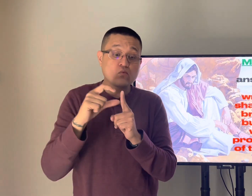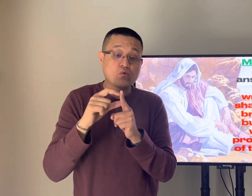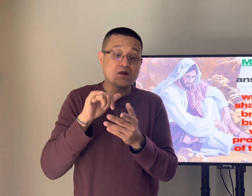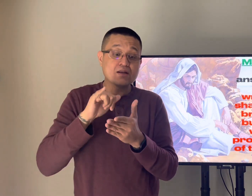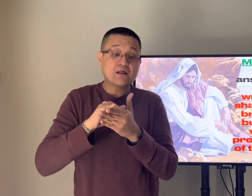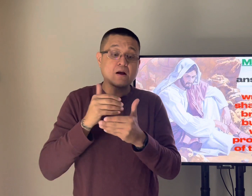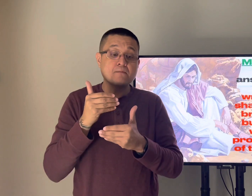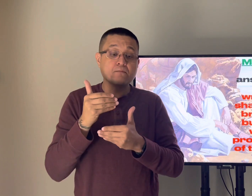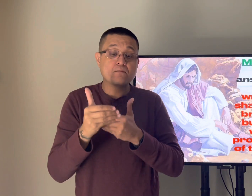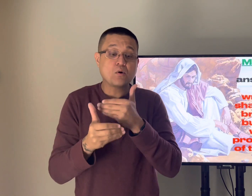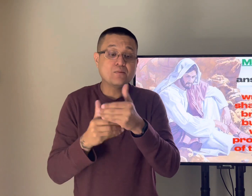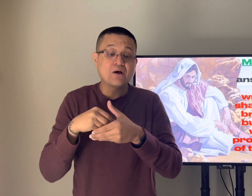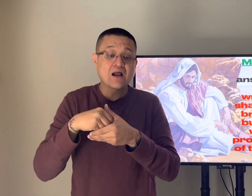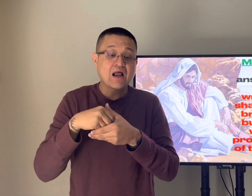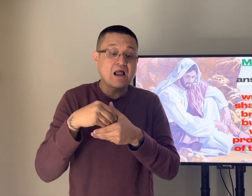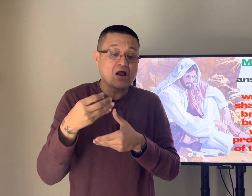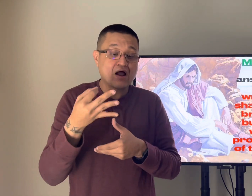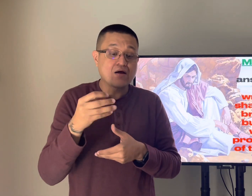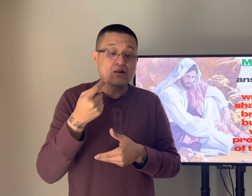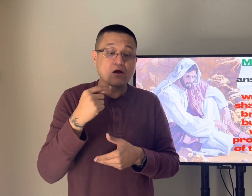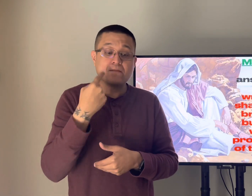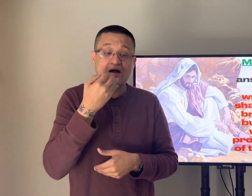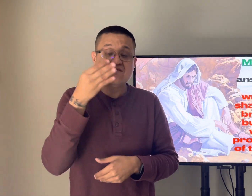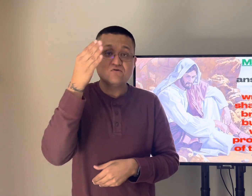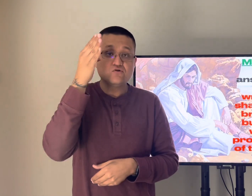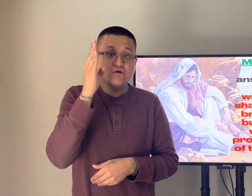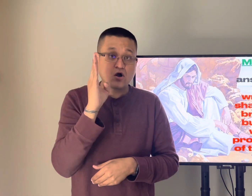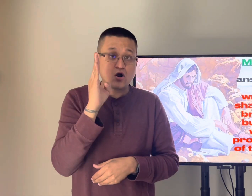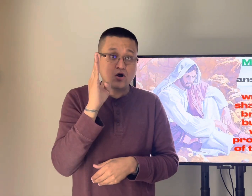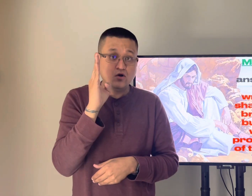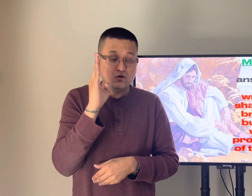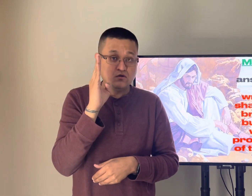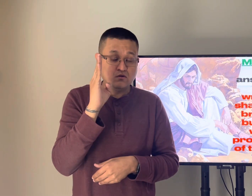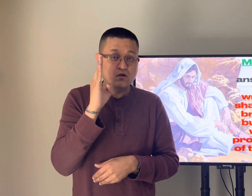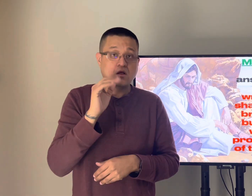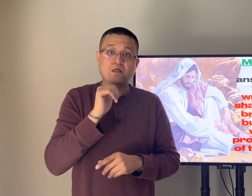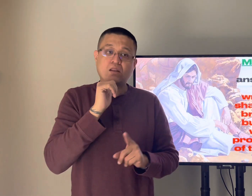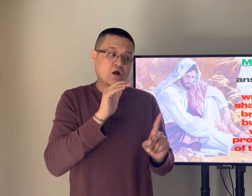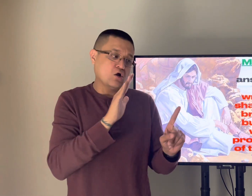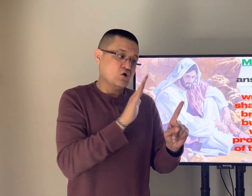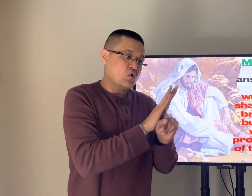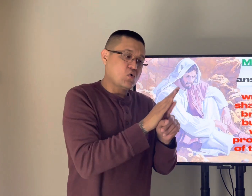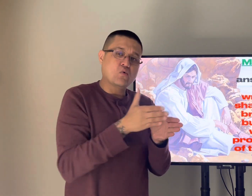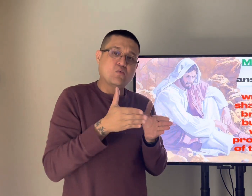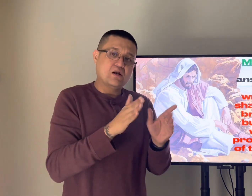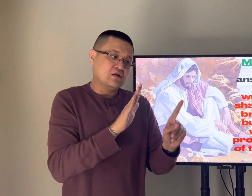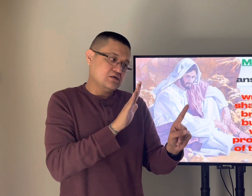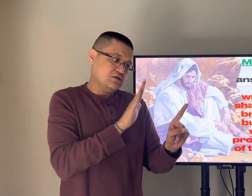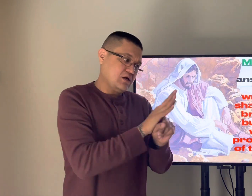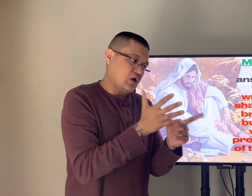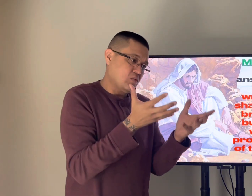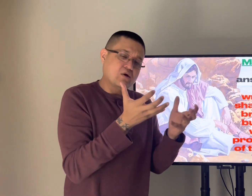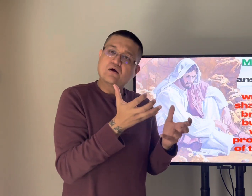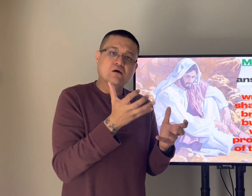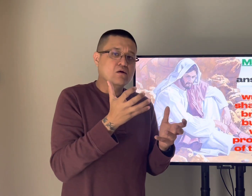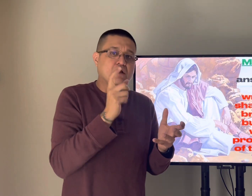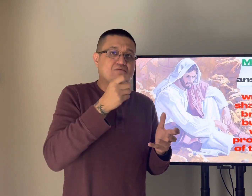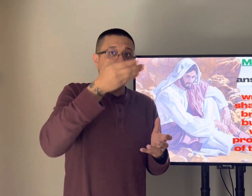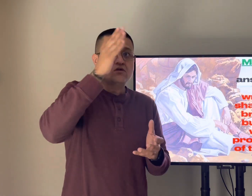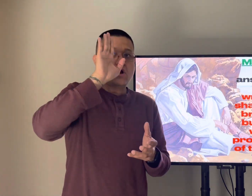but every word that proceeded out of the mouth of god god it's not your way or